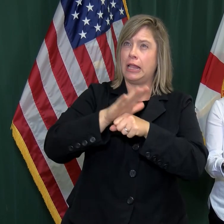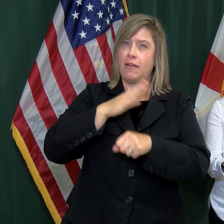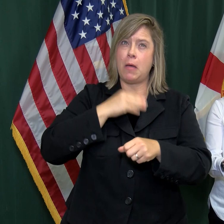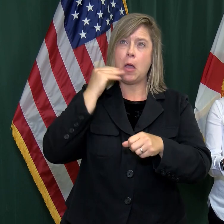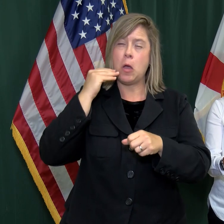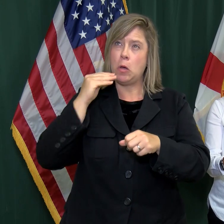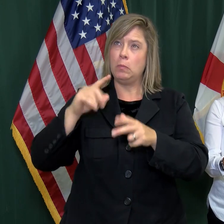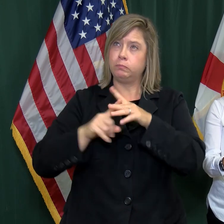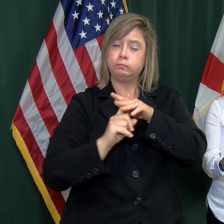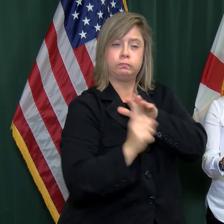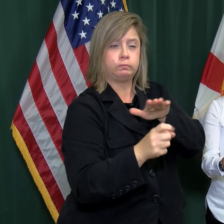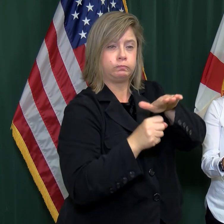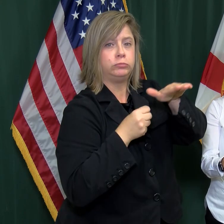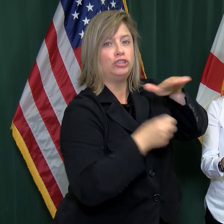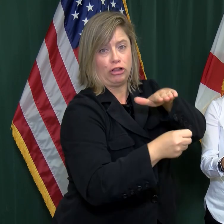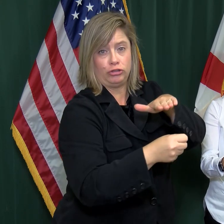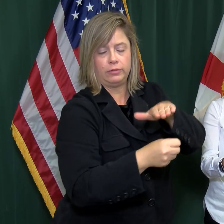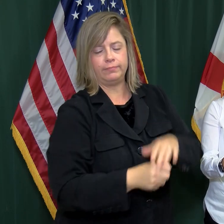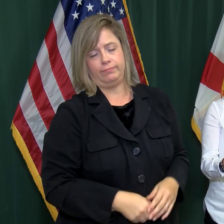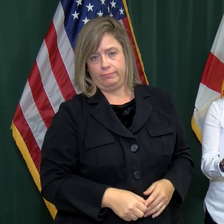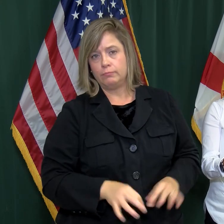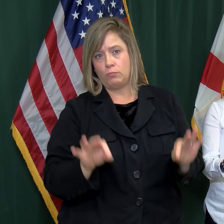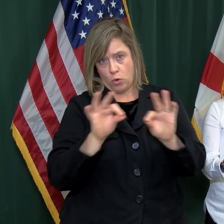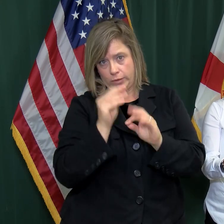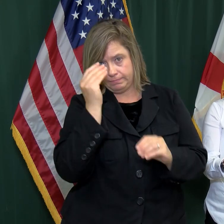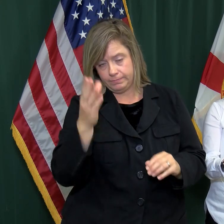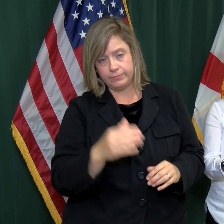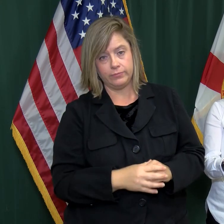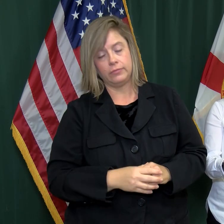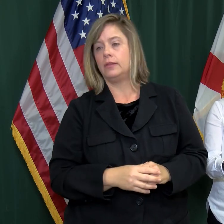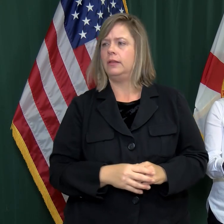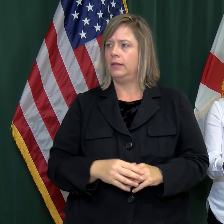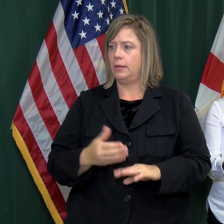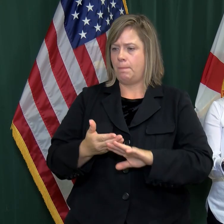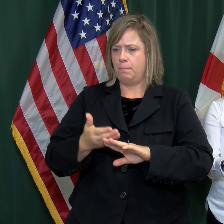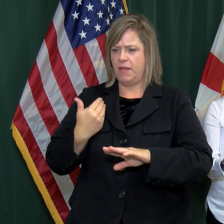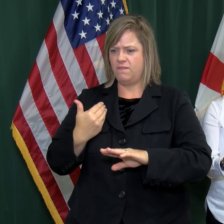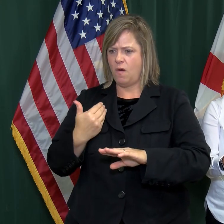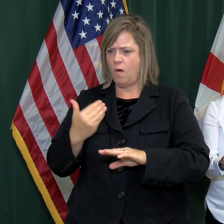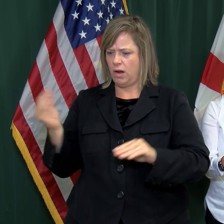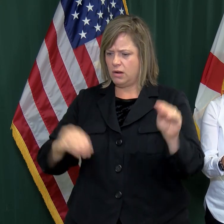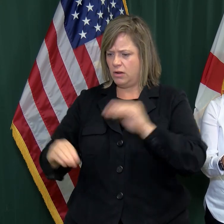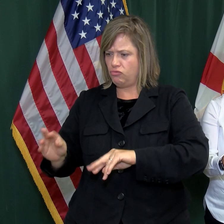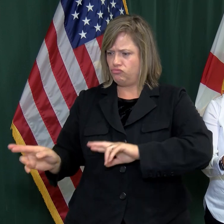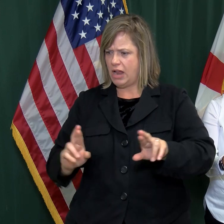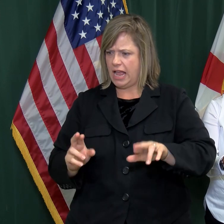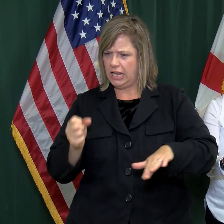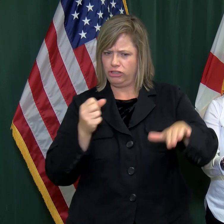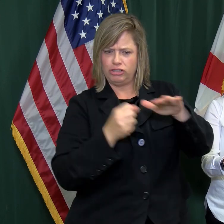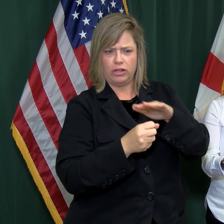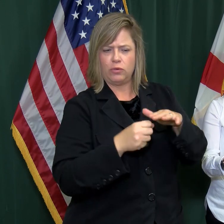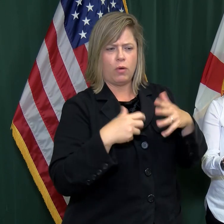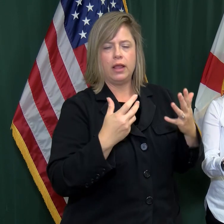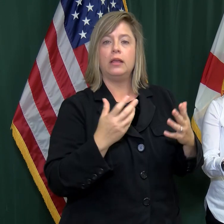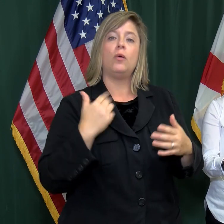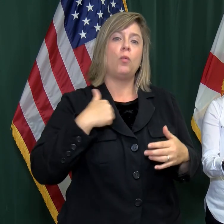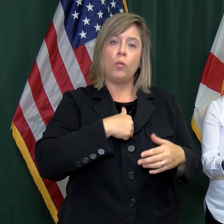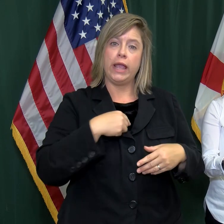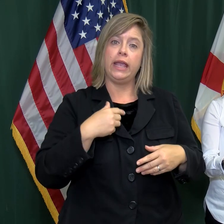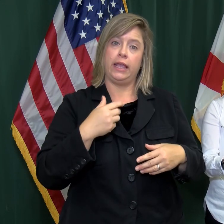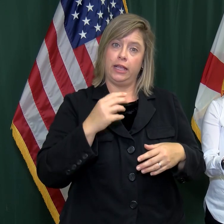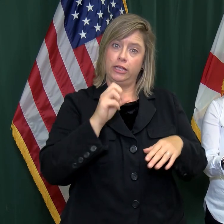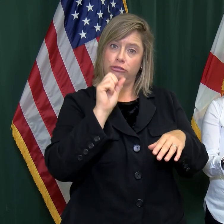What should I bring to a shelter? And what will be provided? The following will be provided. Breakfast,